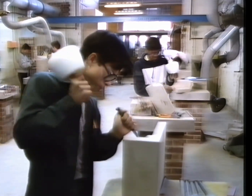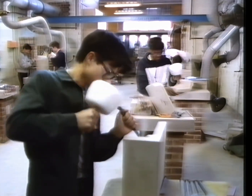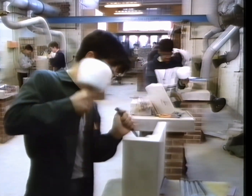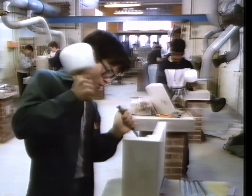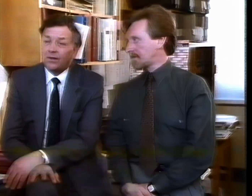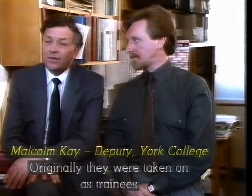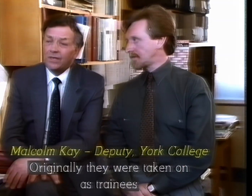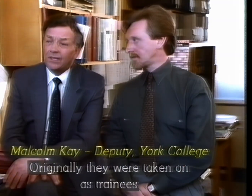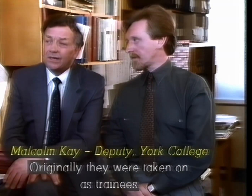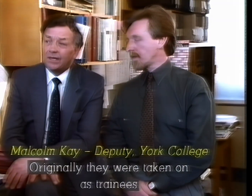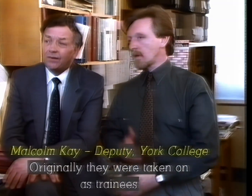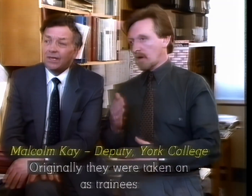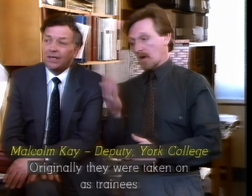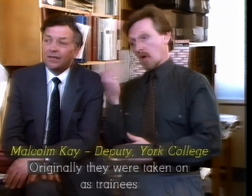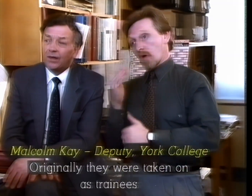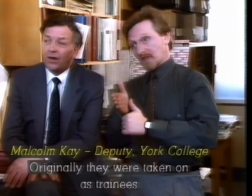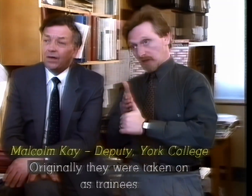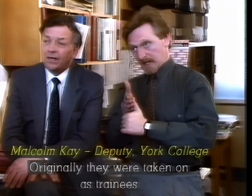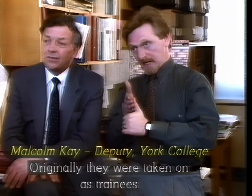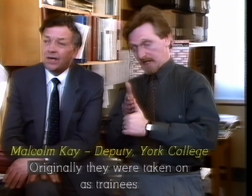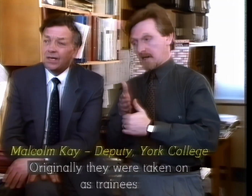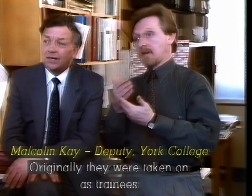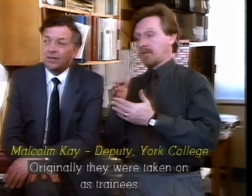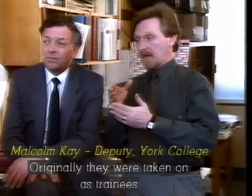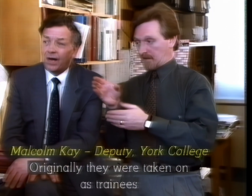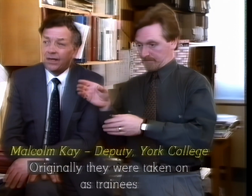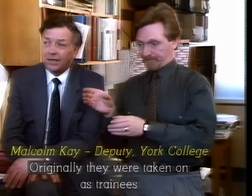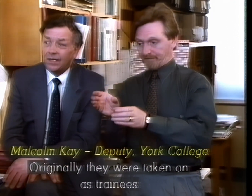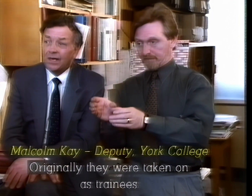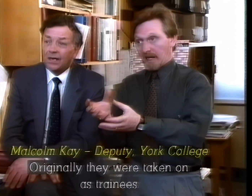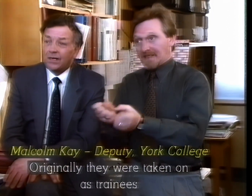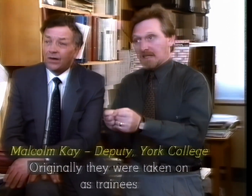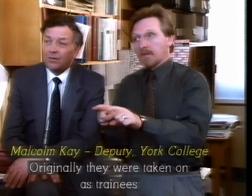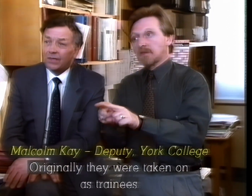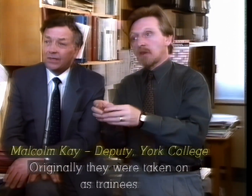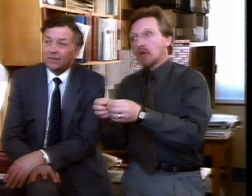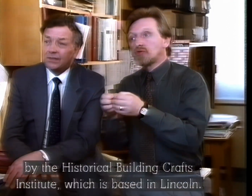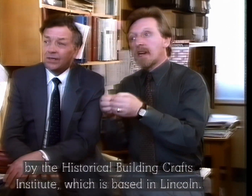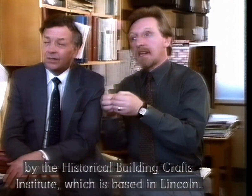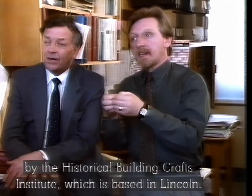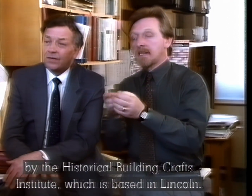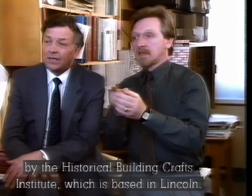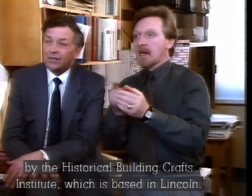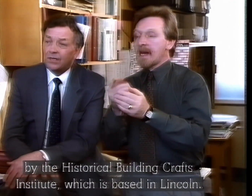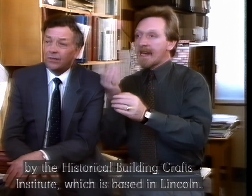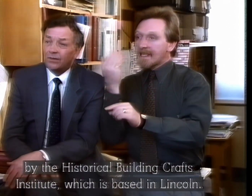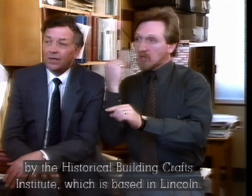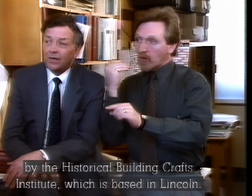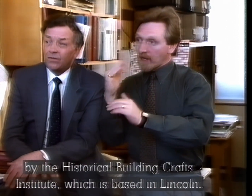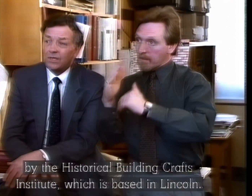Well, originally, they were taken on as trainees by the historic building crafts institute, which